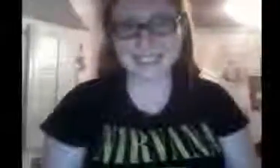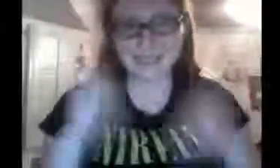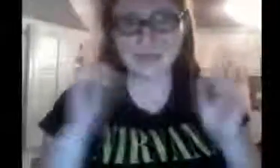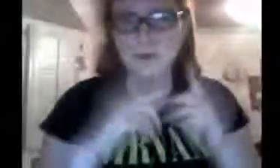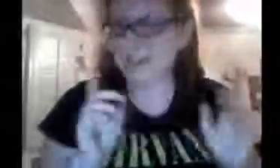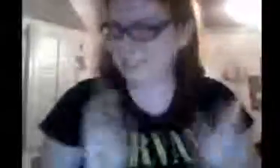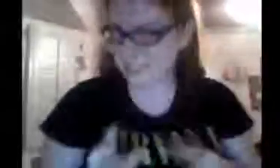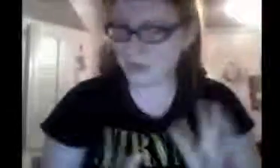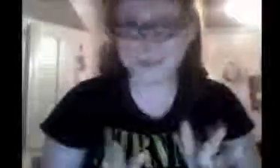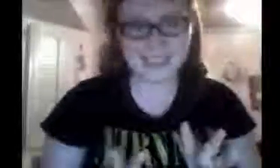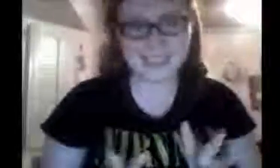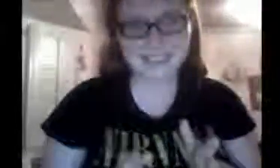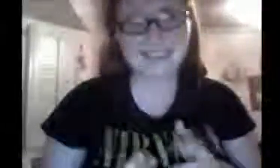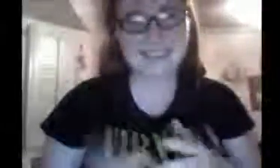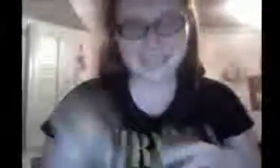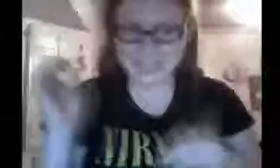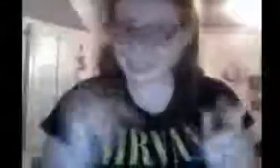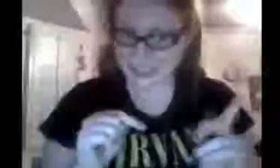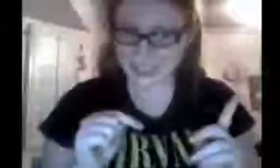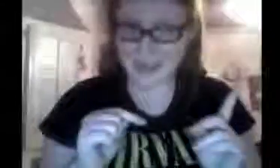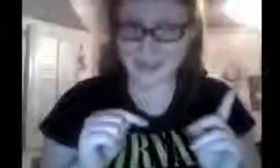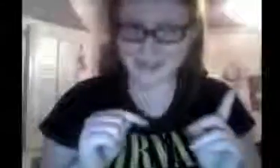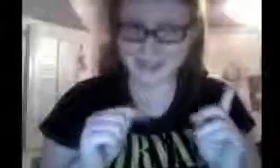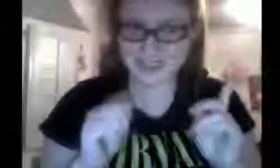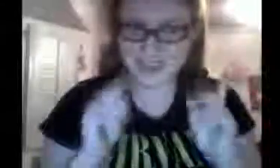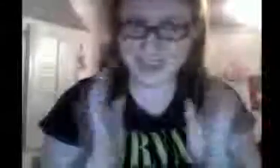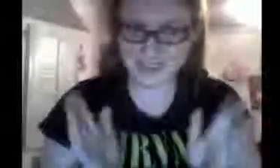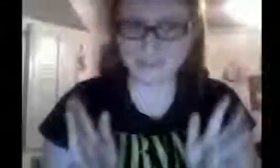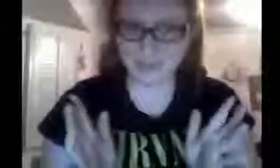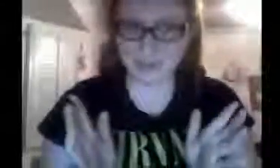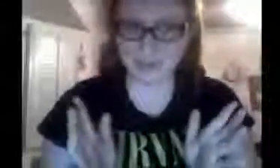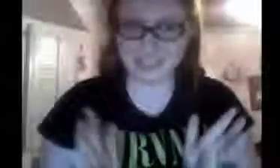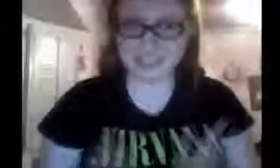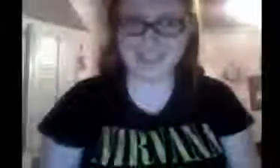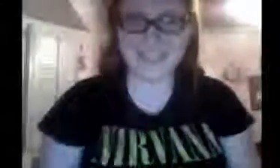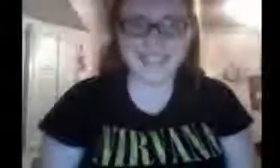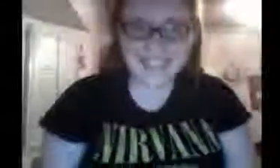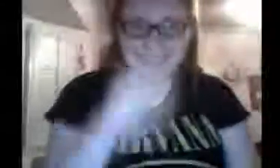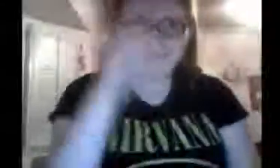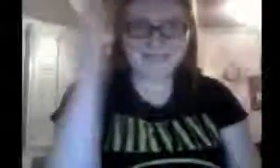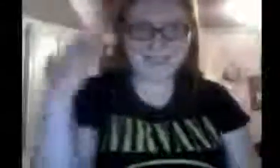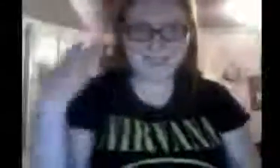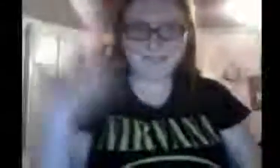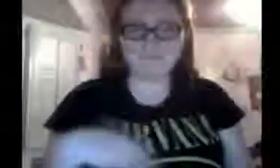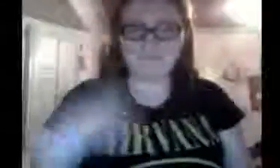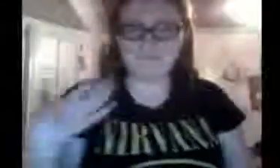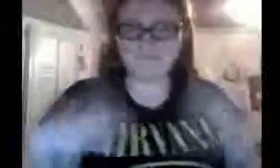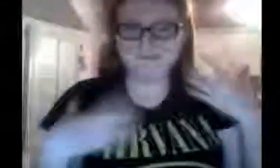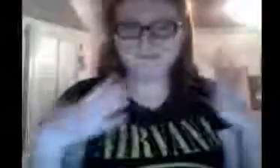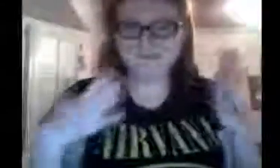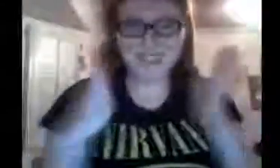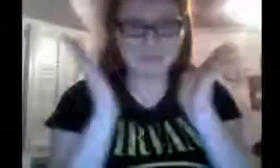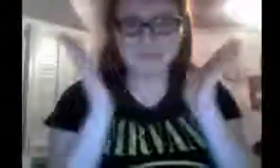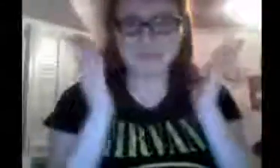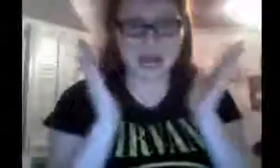you won't actually know what it is unless you have a Netflix subscription. I'm sorry.